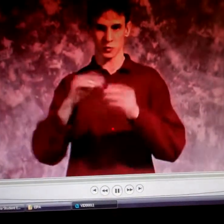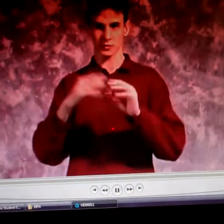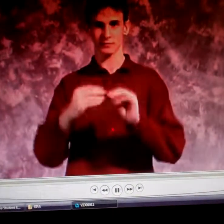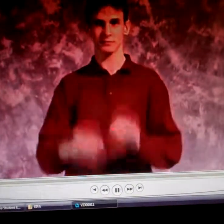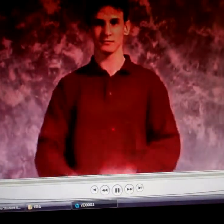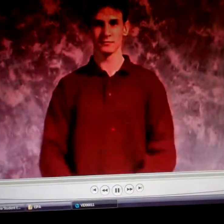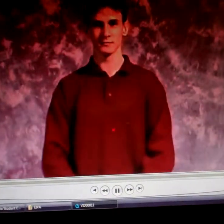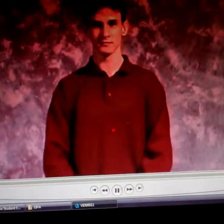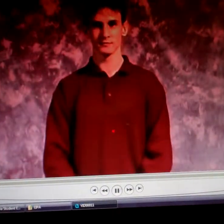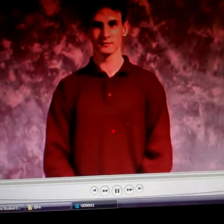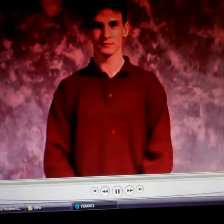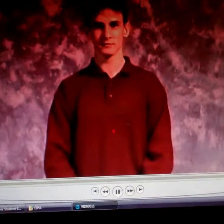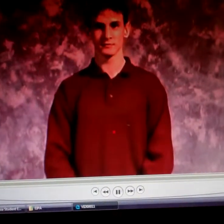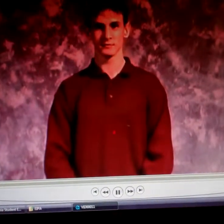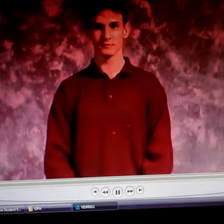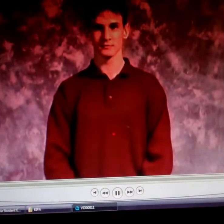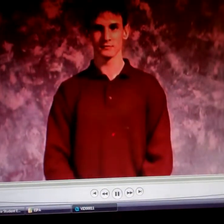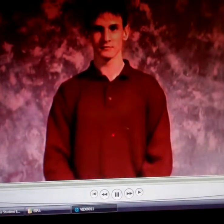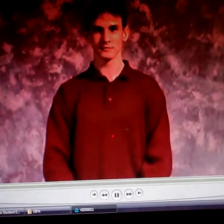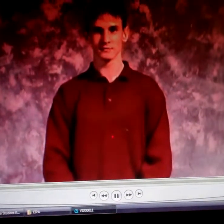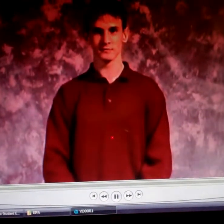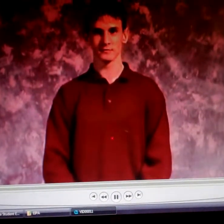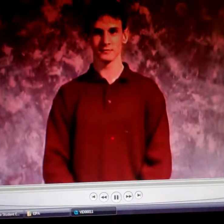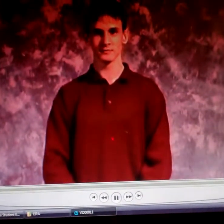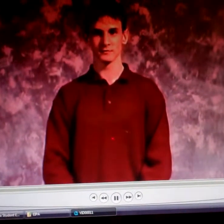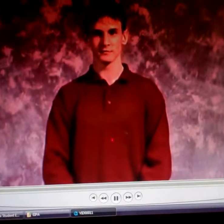And this is a story about a trip with them.